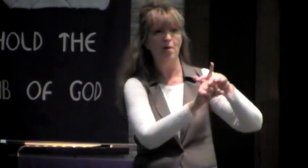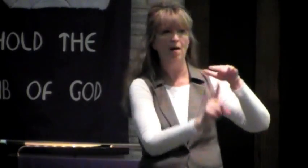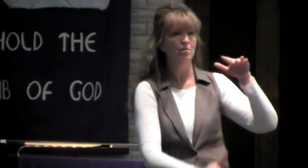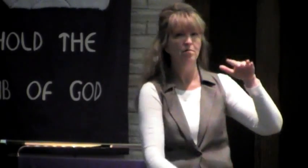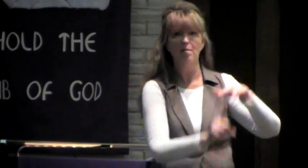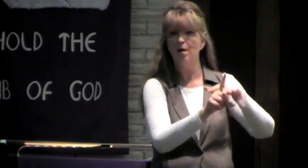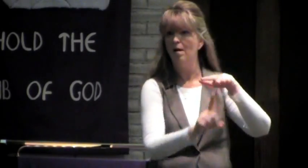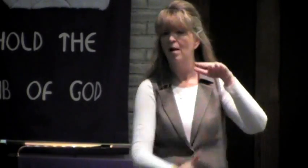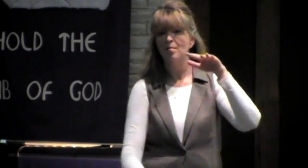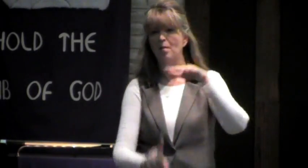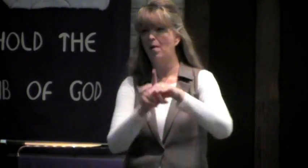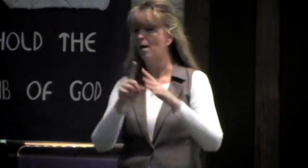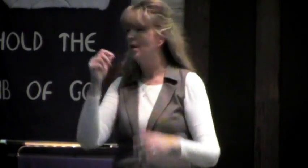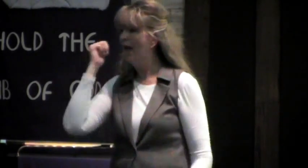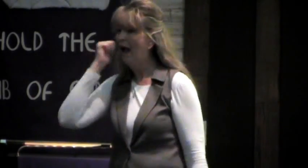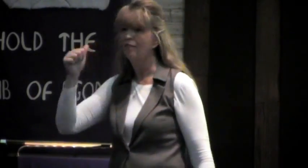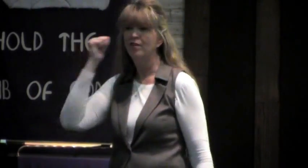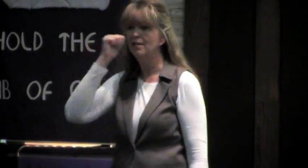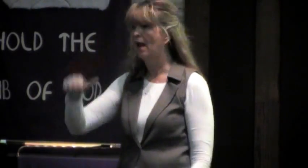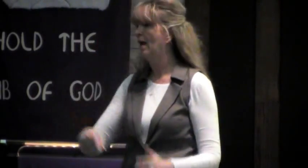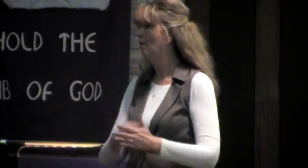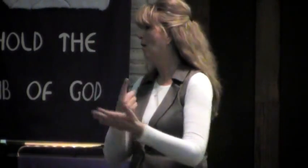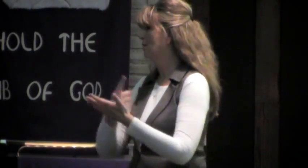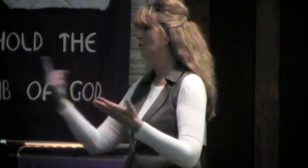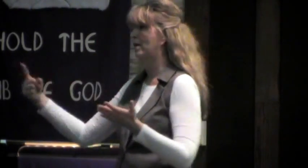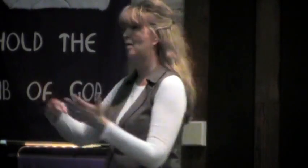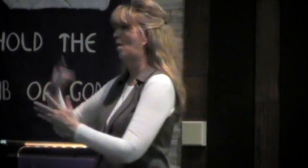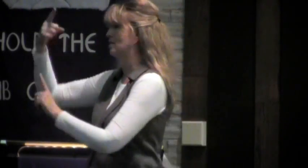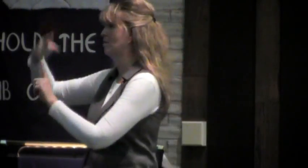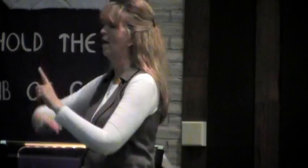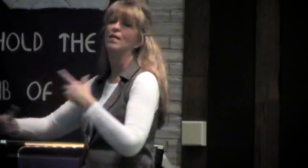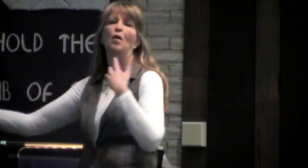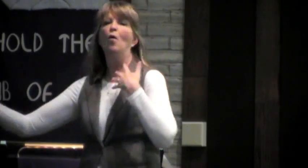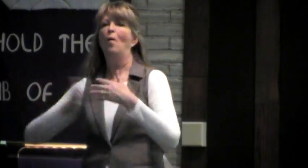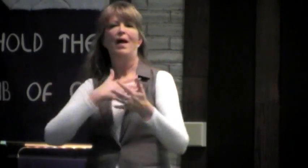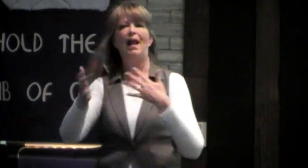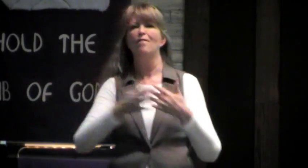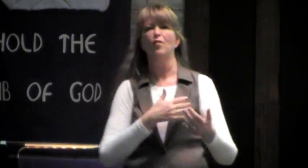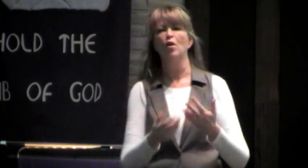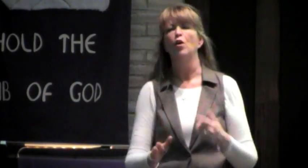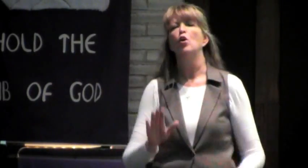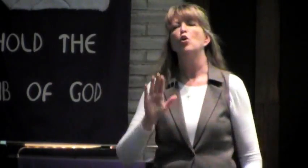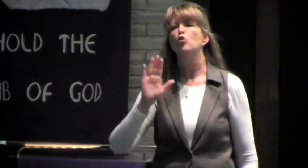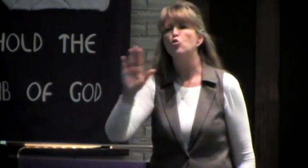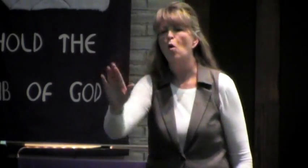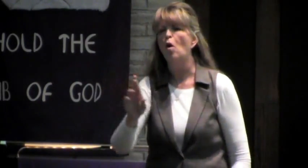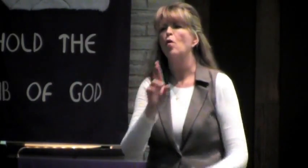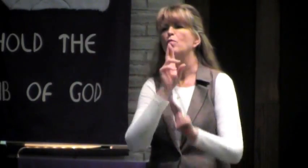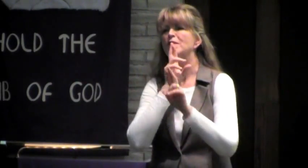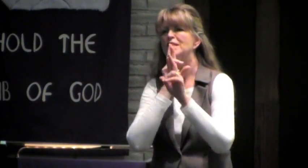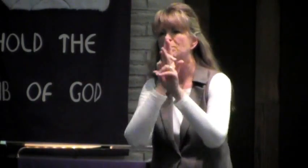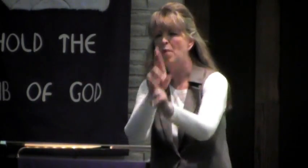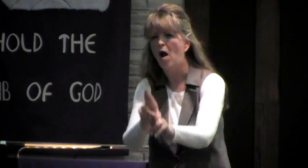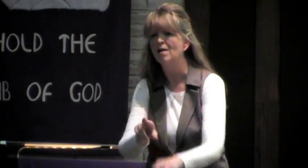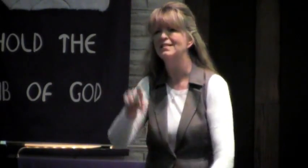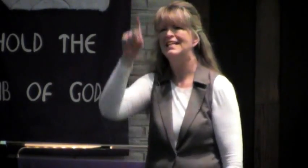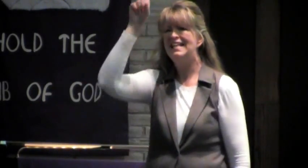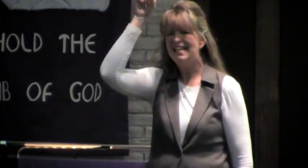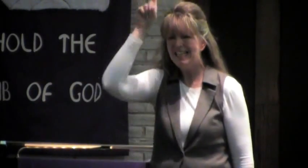And when problems arise, as they will, every day, every week, every month, whatever they do, your